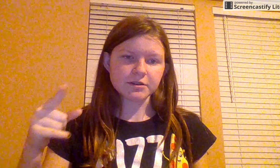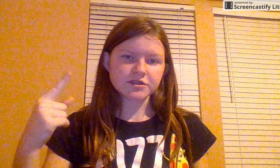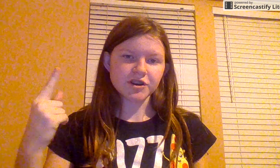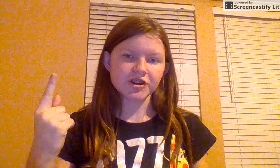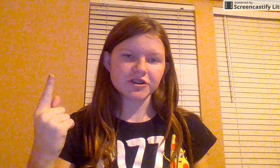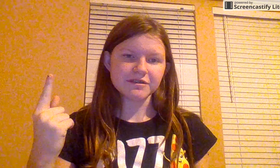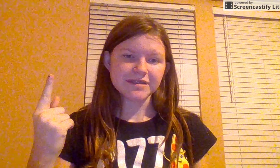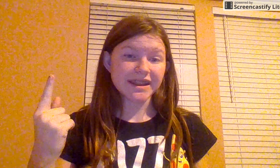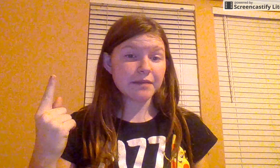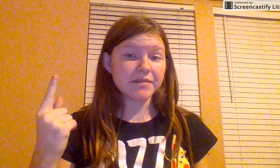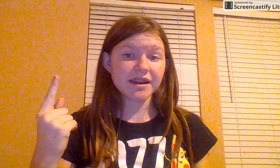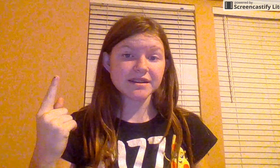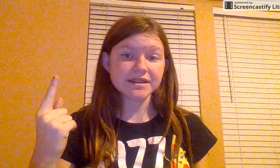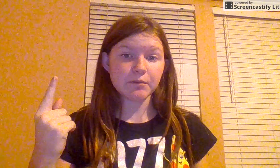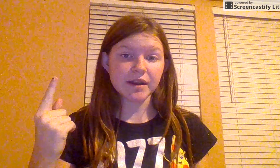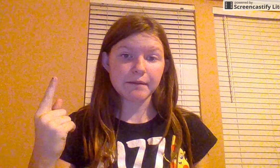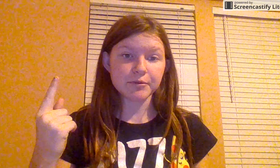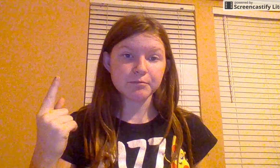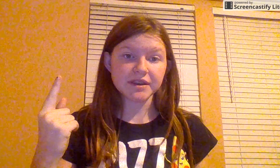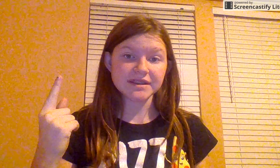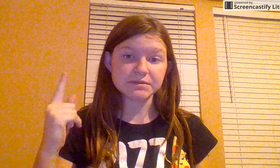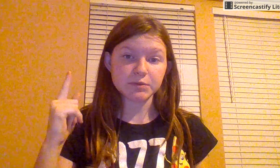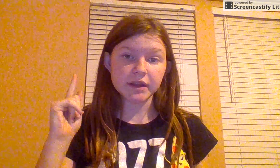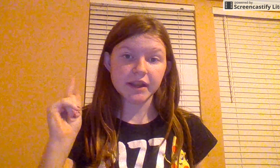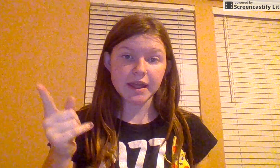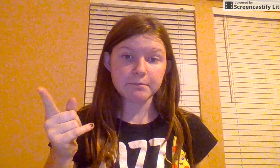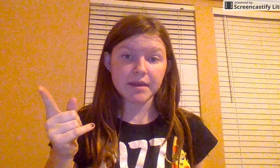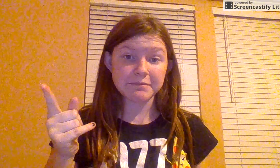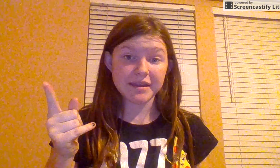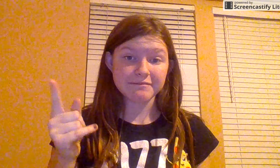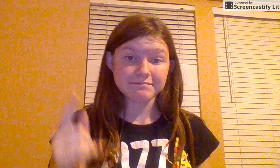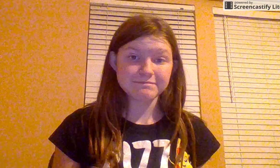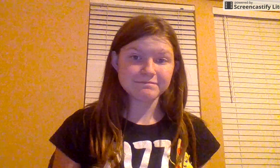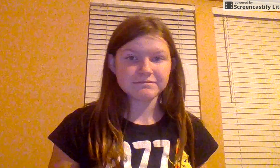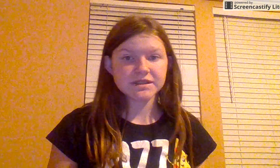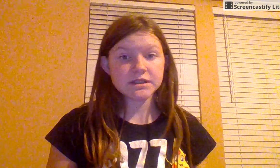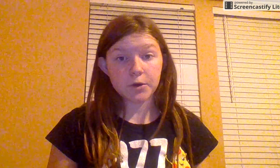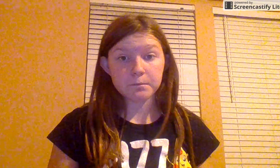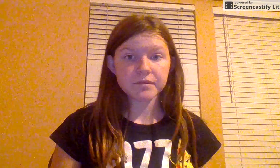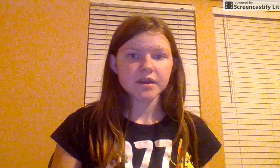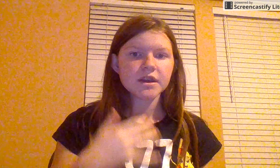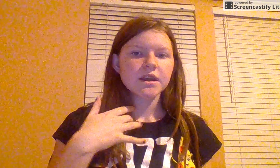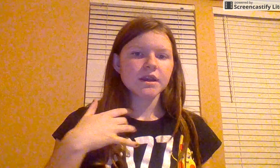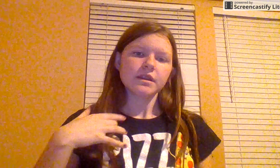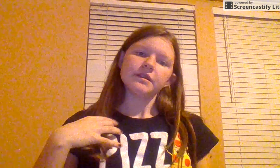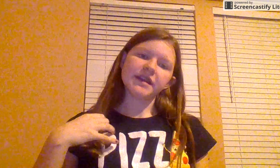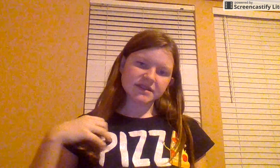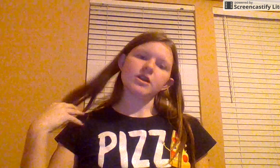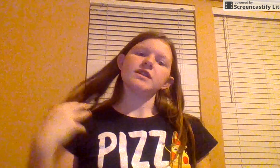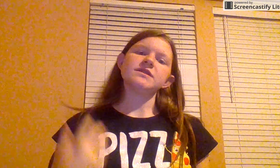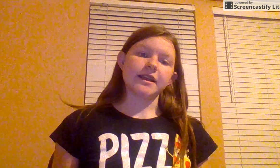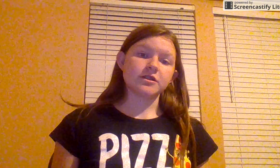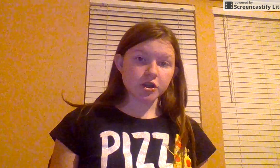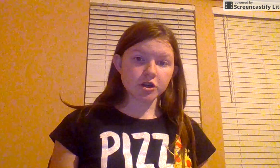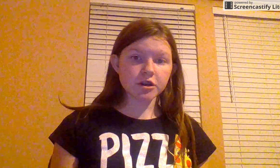turn. And I'm not going to say what happened, because it's between him and me. So, things started to take a turn,